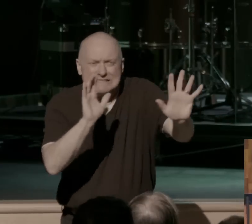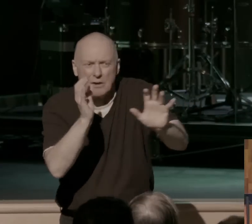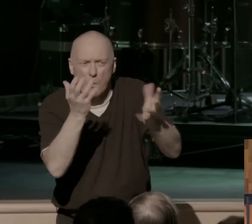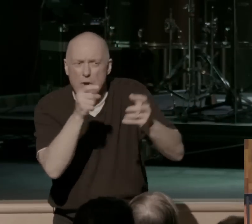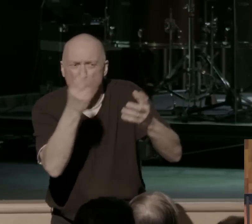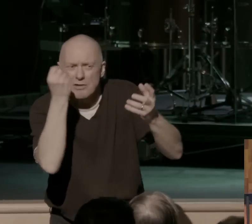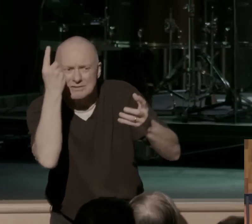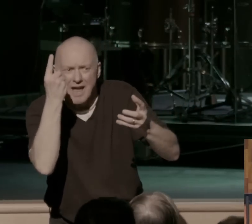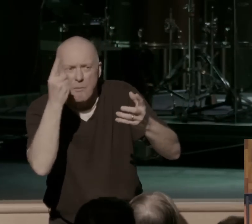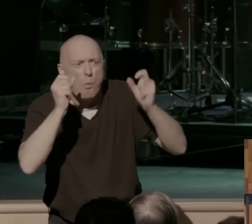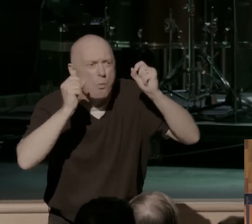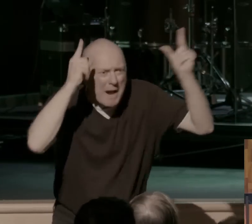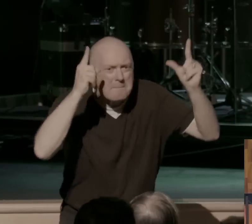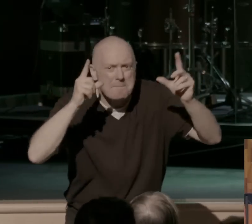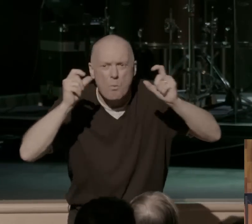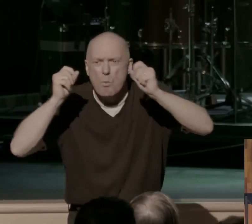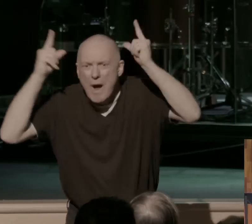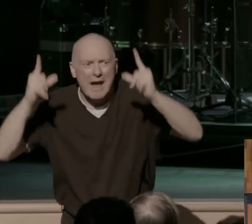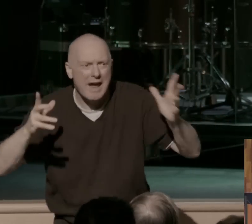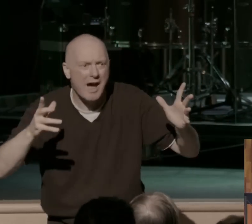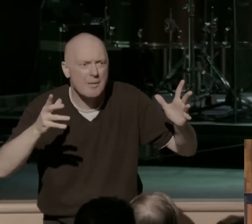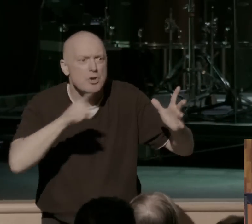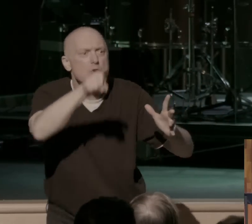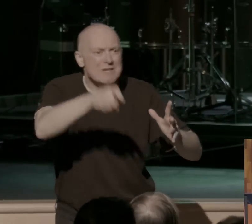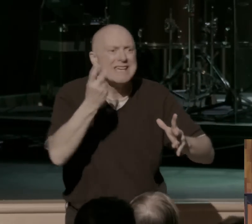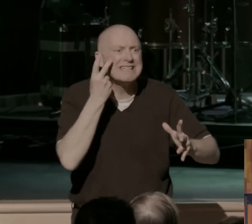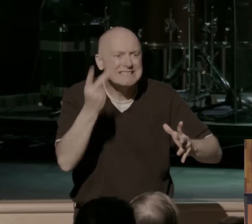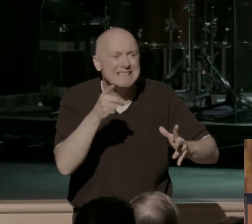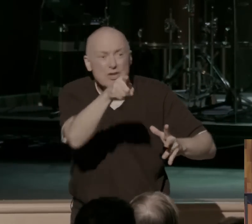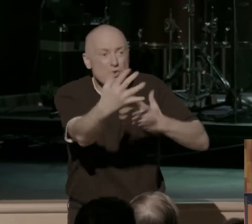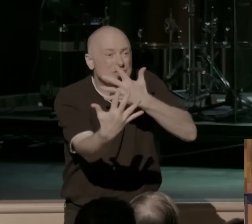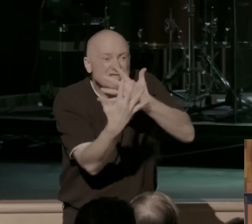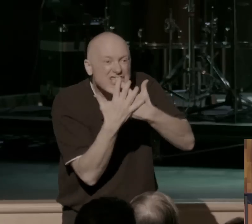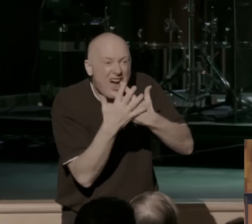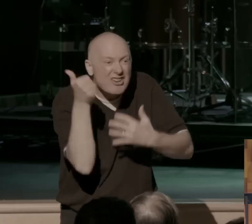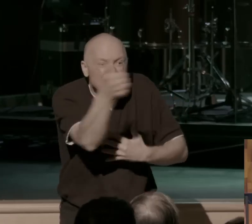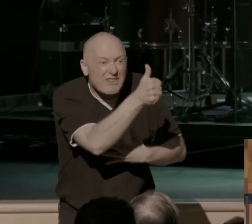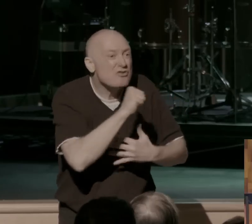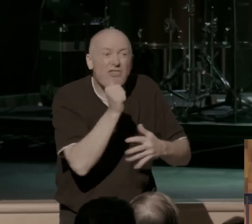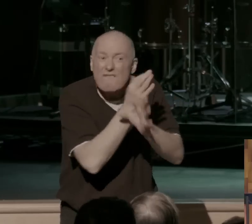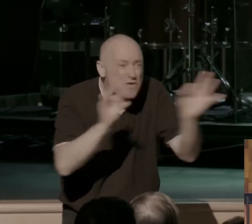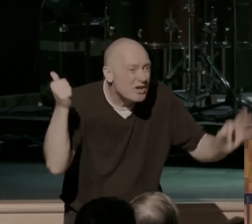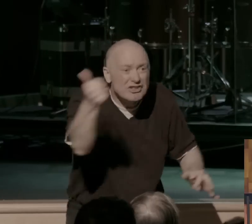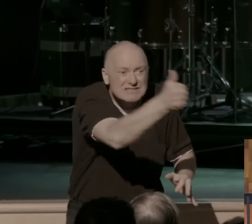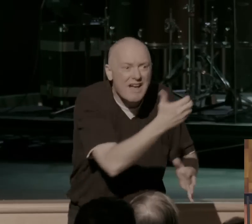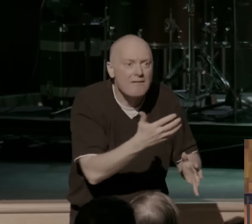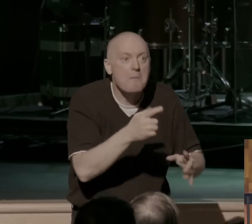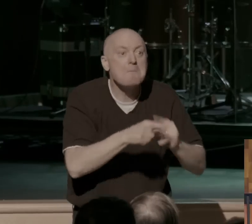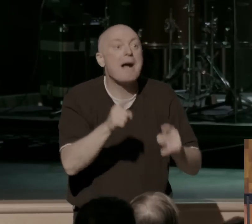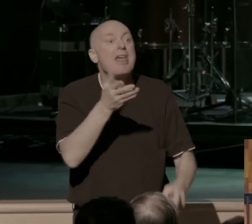out of love, says, wake up. You need to see that you're in a jail cell, that you're not free. But listen, there is freedom.